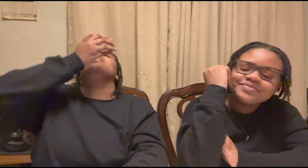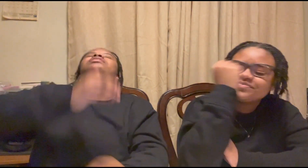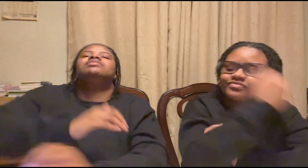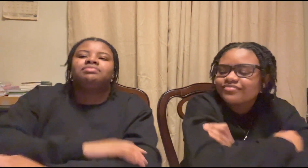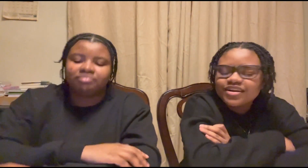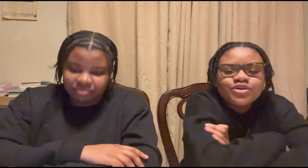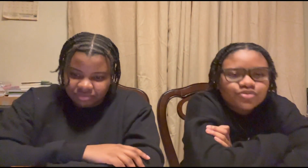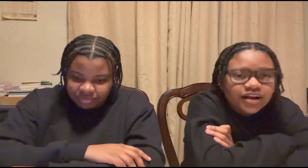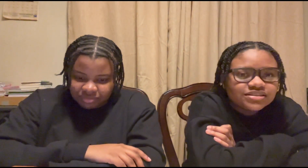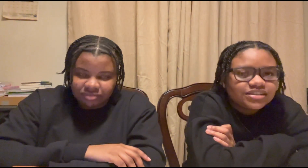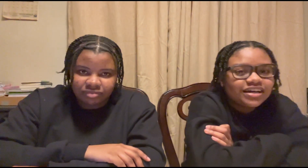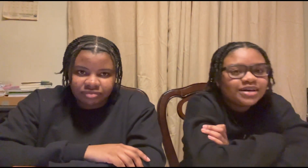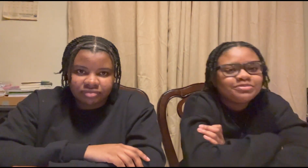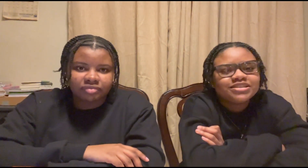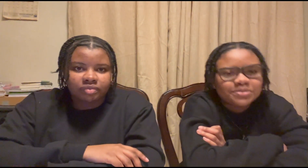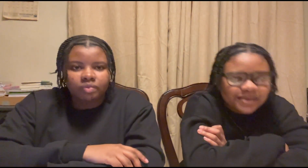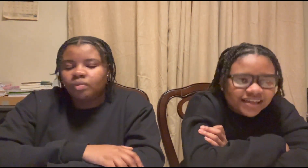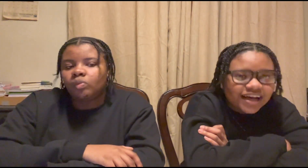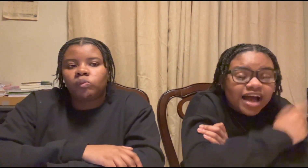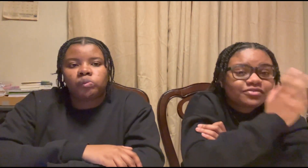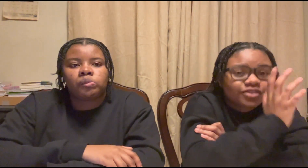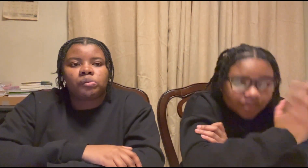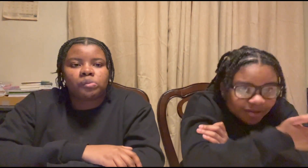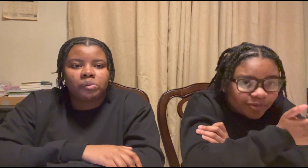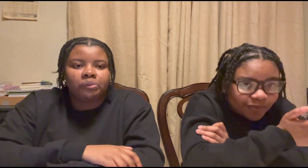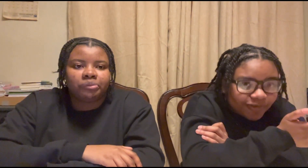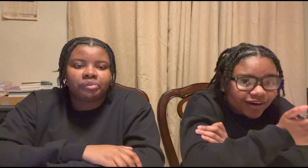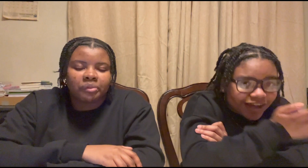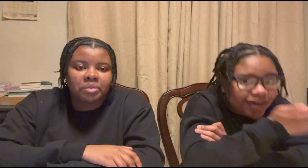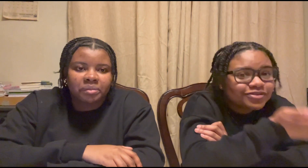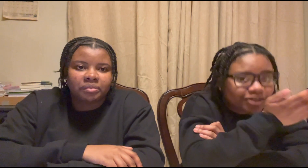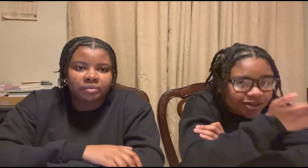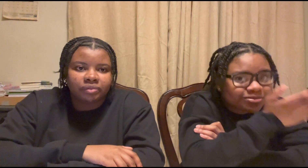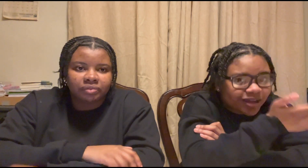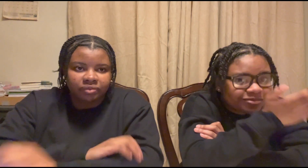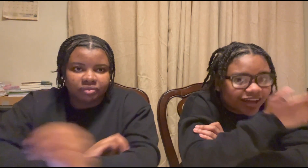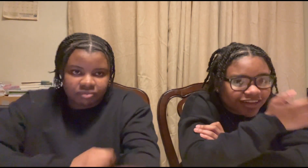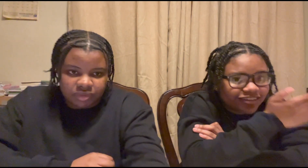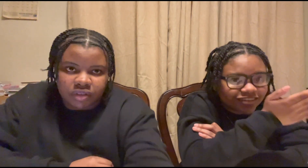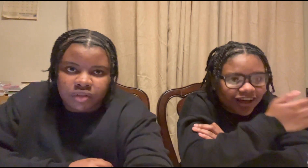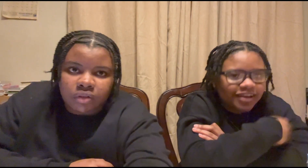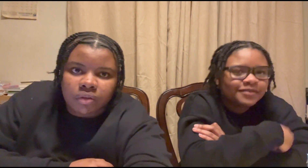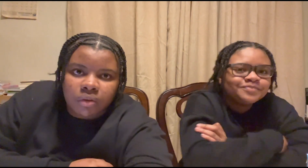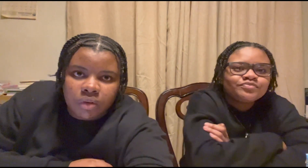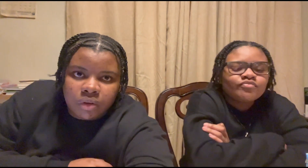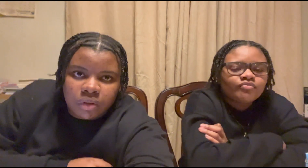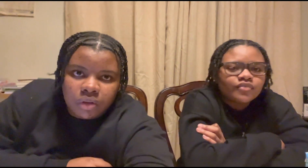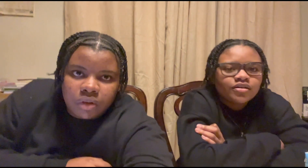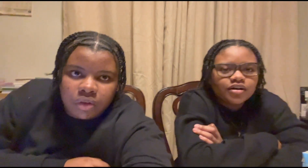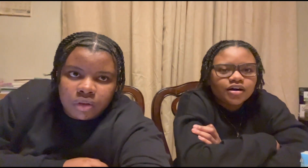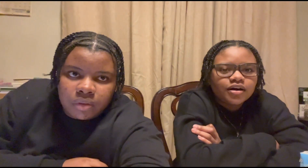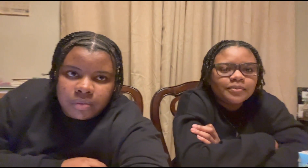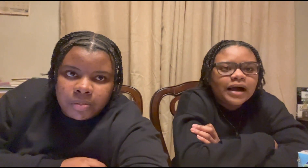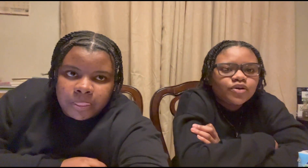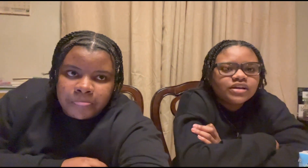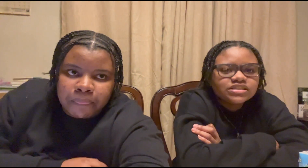greatest accomplishment i have a couple i have a couple i'm not gonna lie uh my greatest